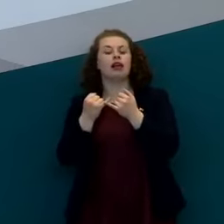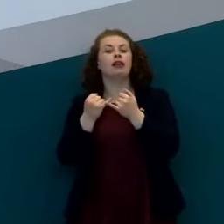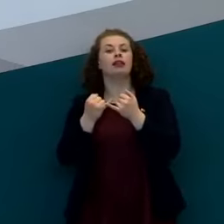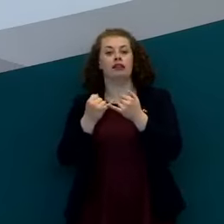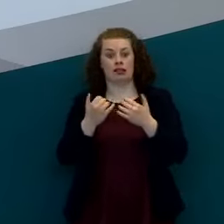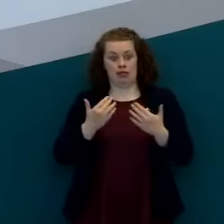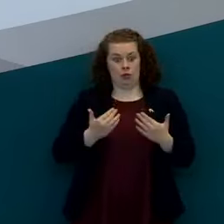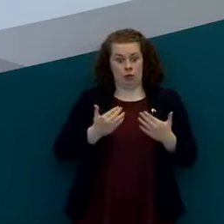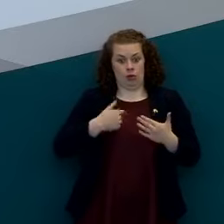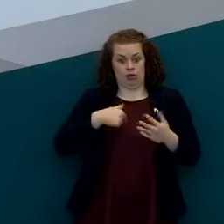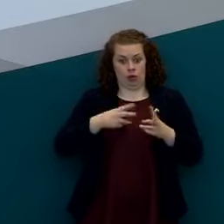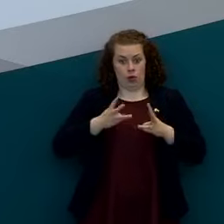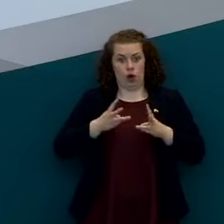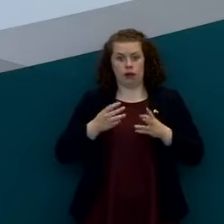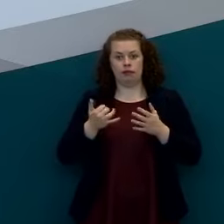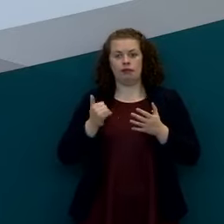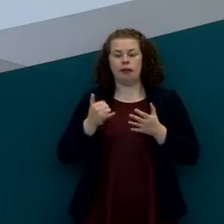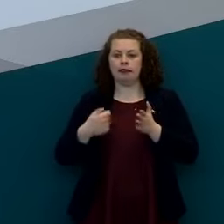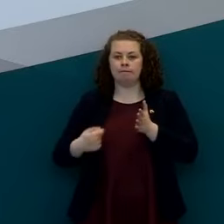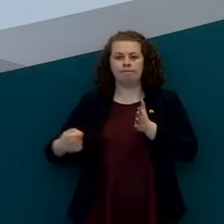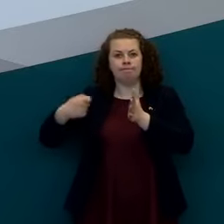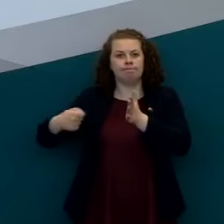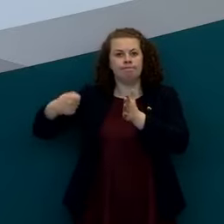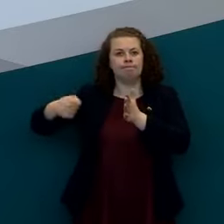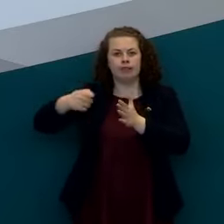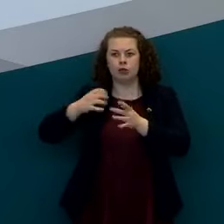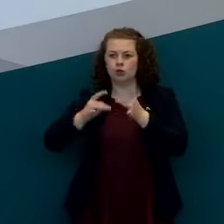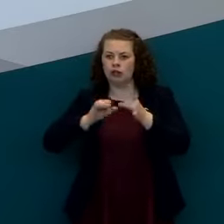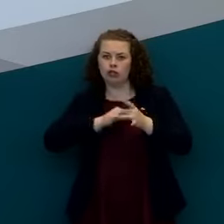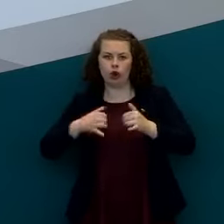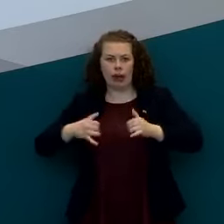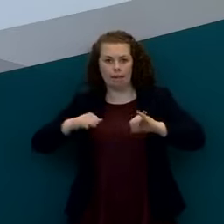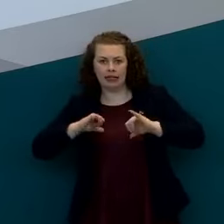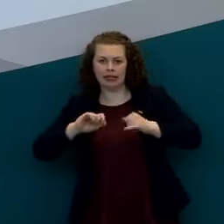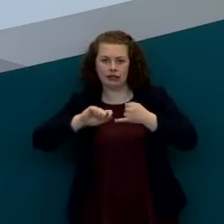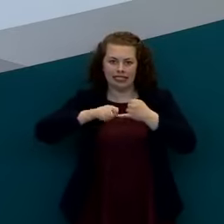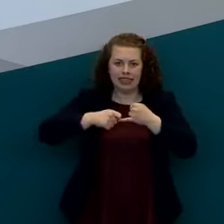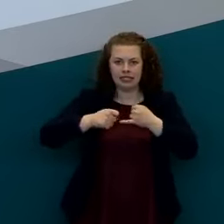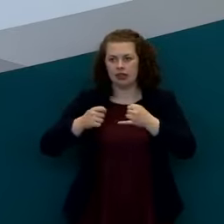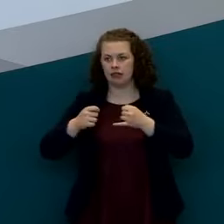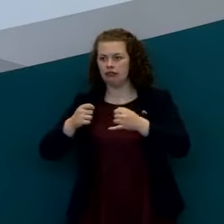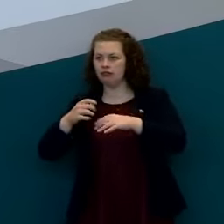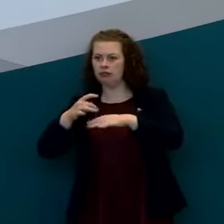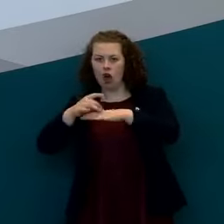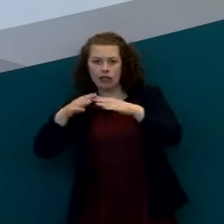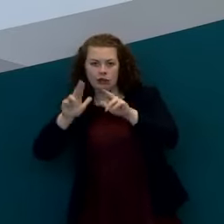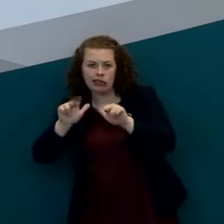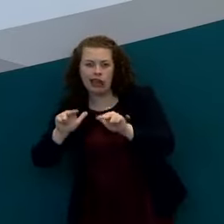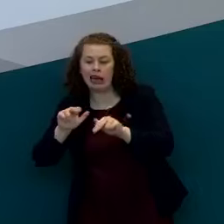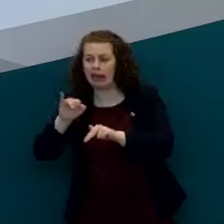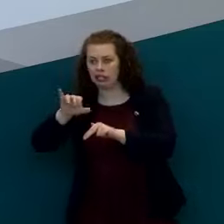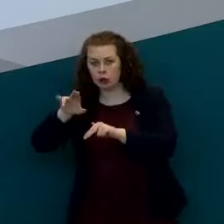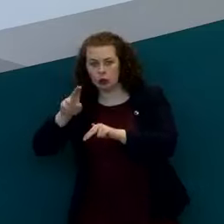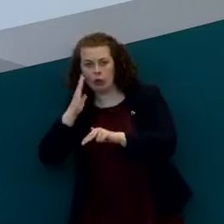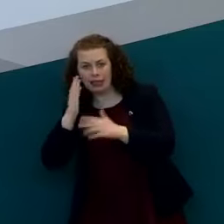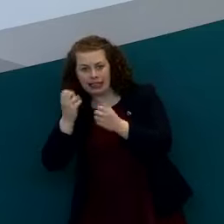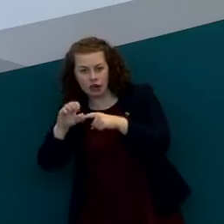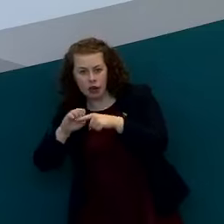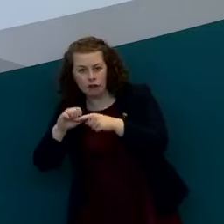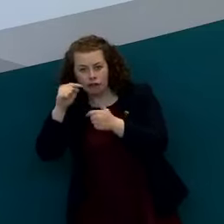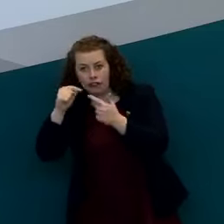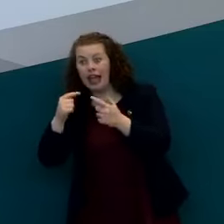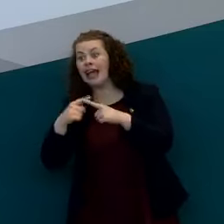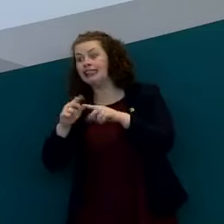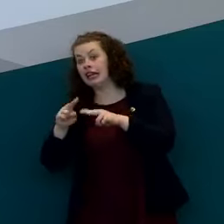from where we are at the moment in relation to the full capacity around our public health management of this which is around the case identification